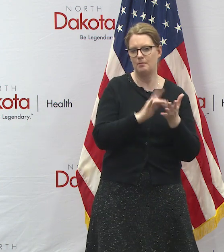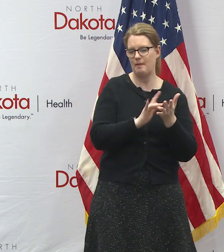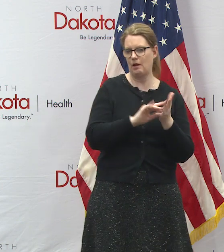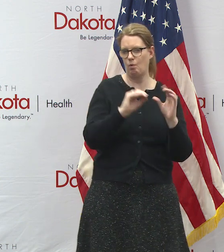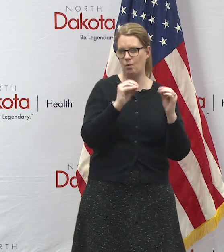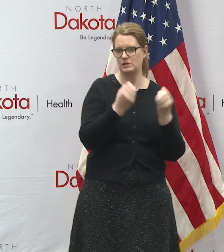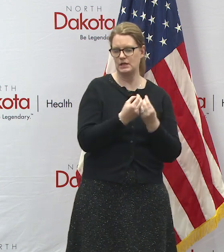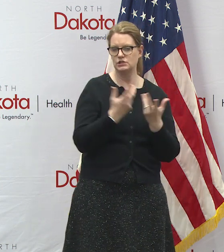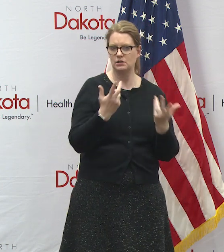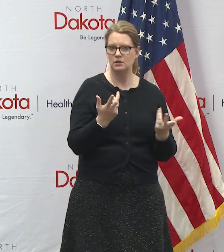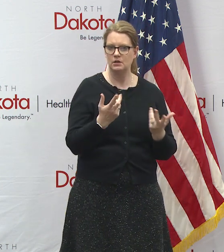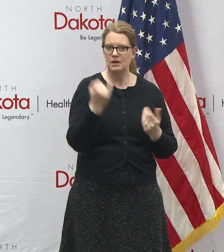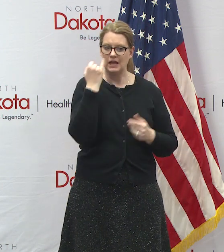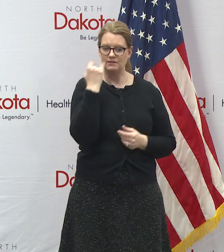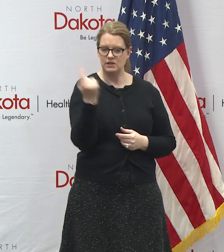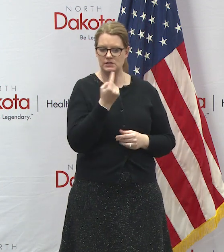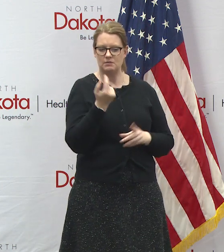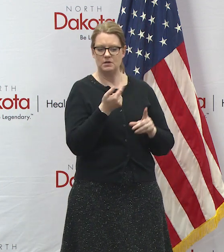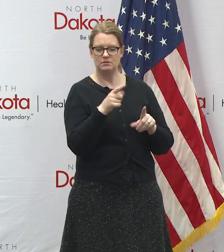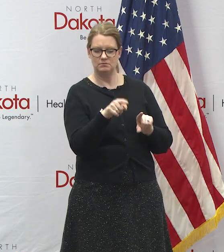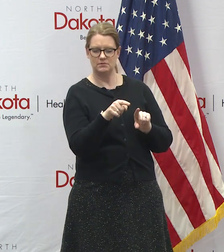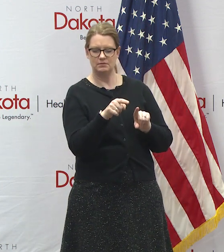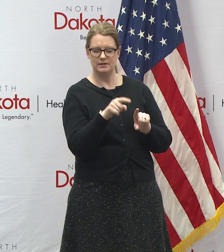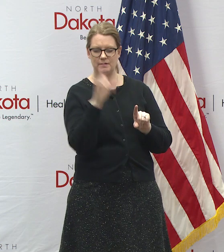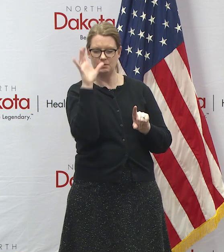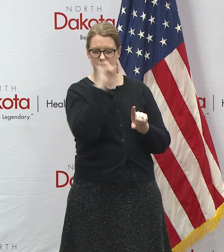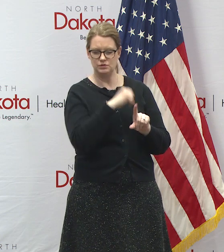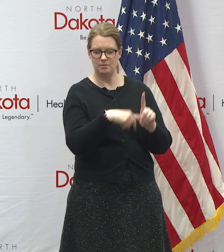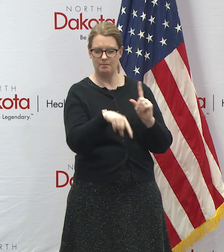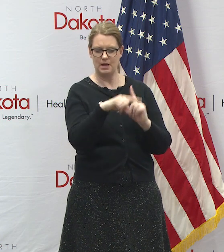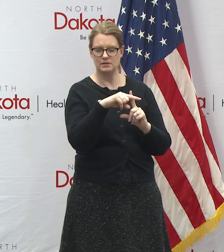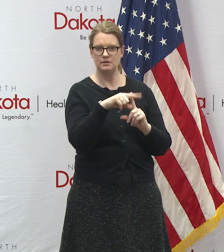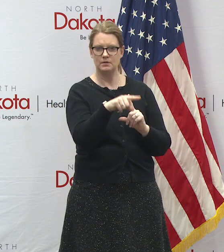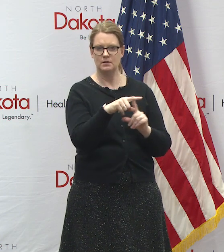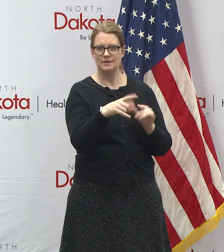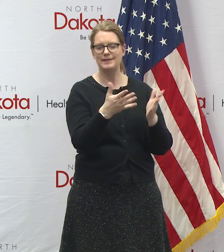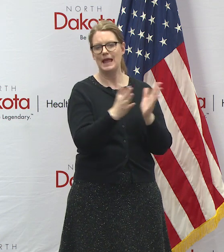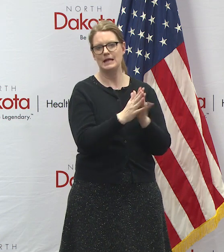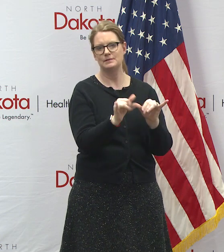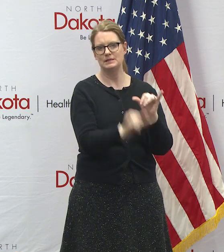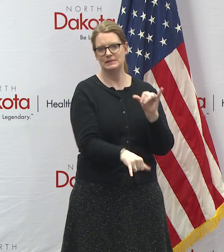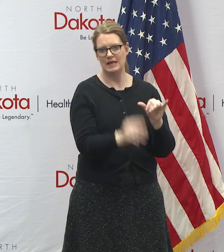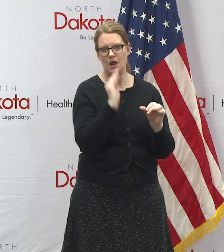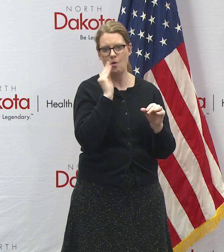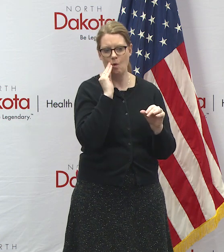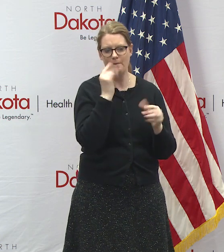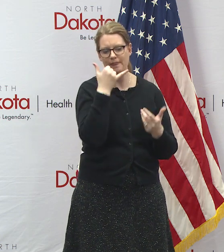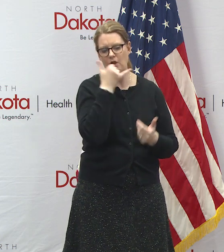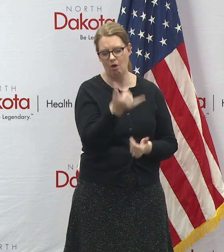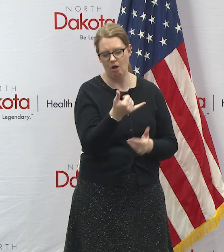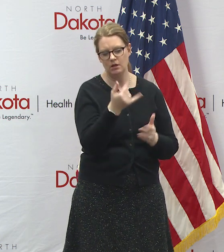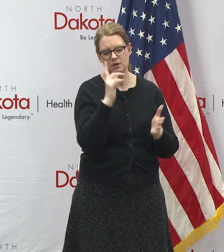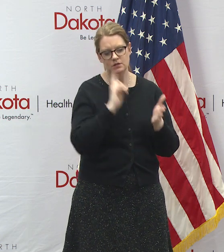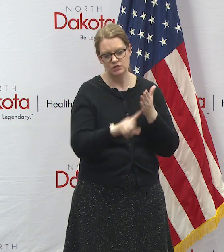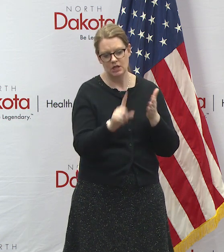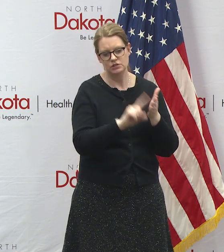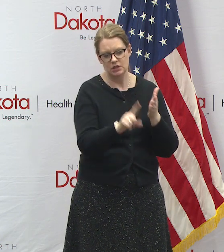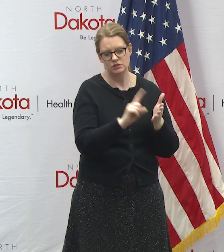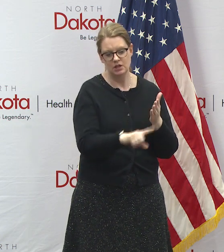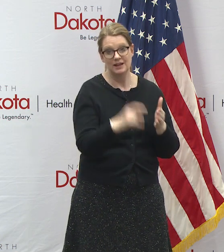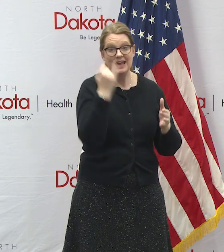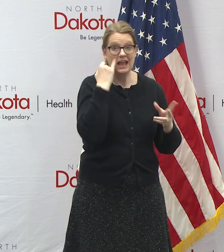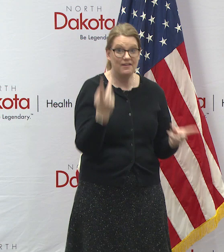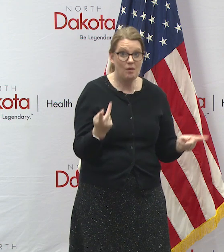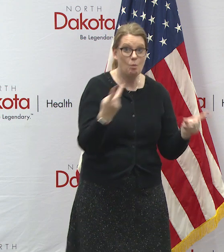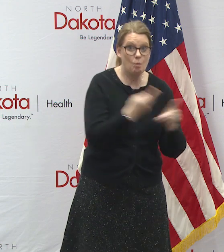protocols is if they have someone who's a presume presume positive they ask them to stay home they keep checking on them if they become worse then that's